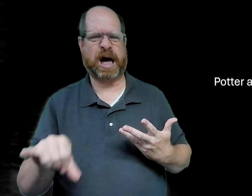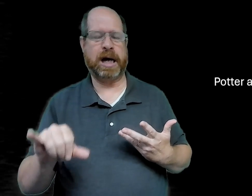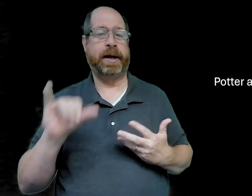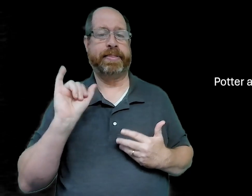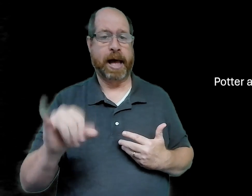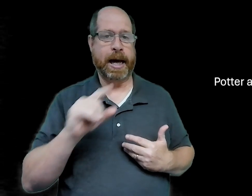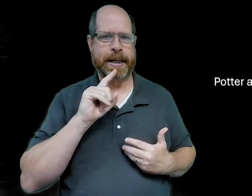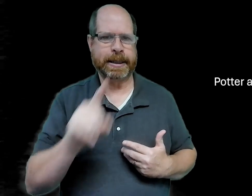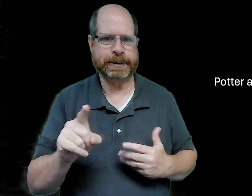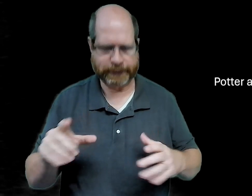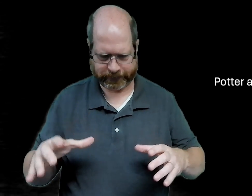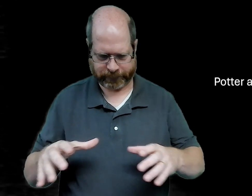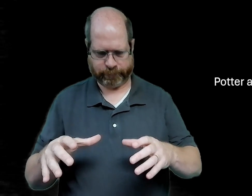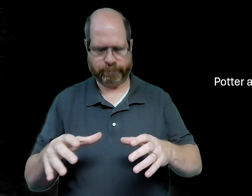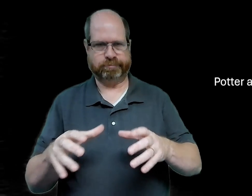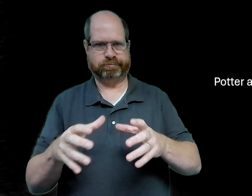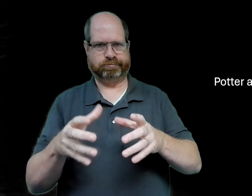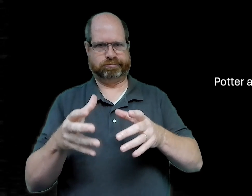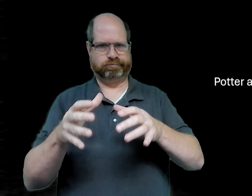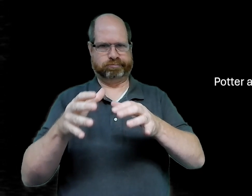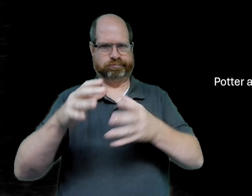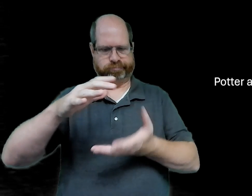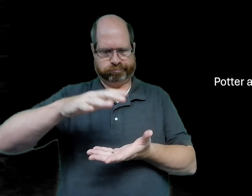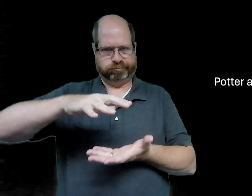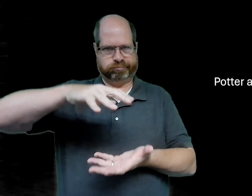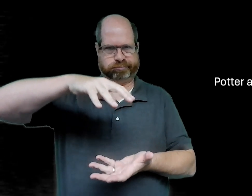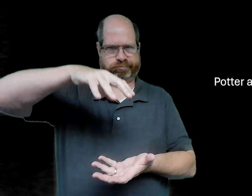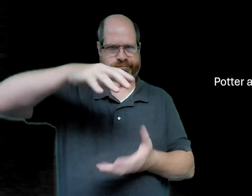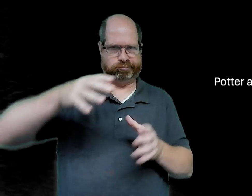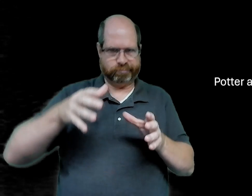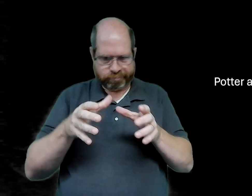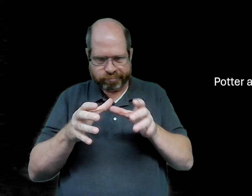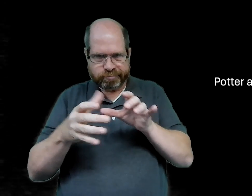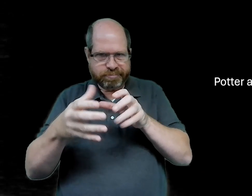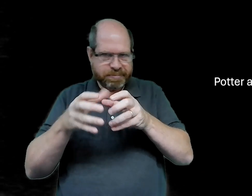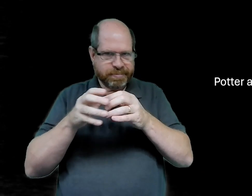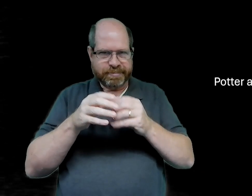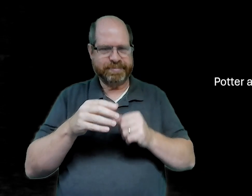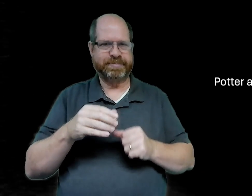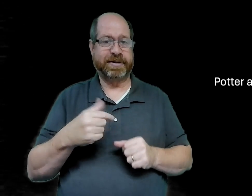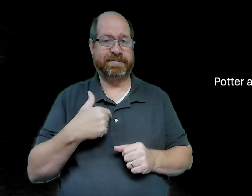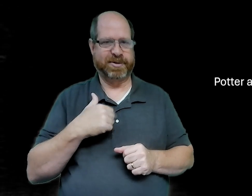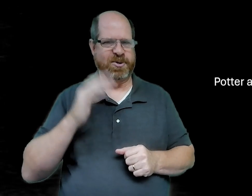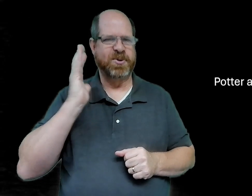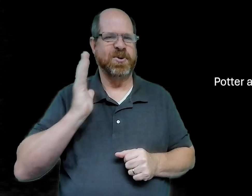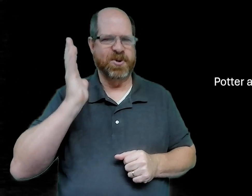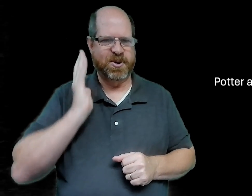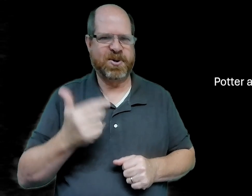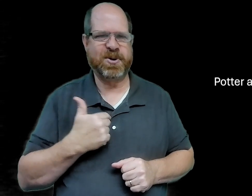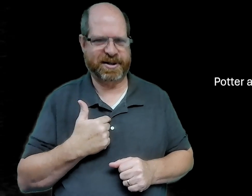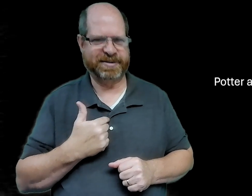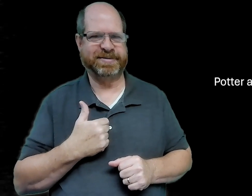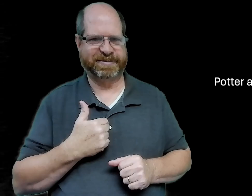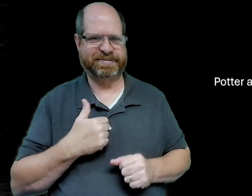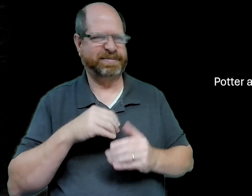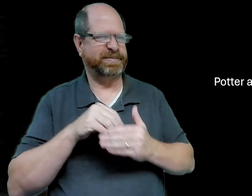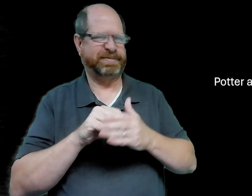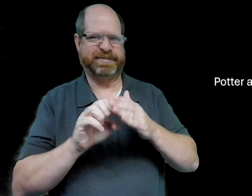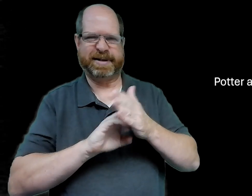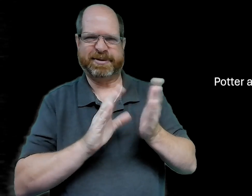what does that mean really the potter forms the clay a long time ago